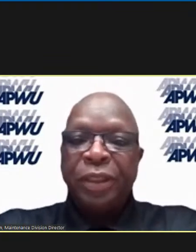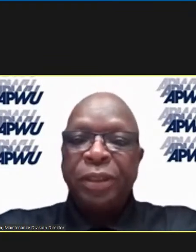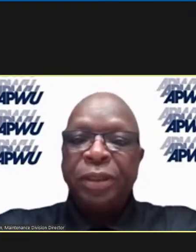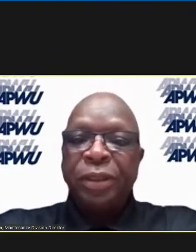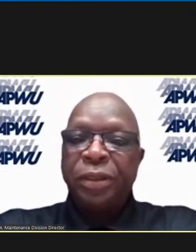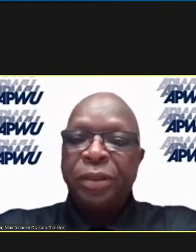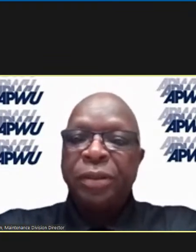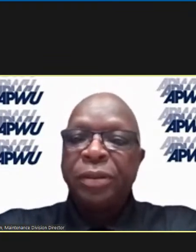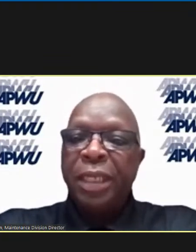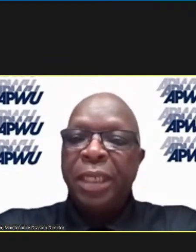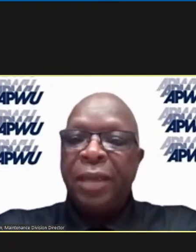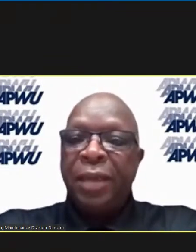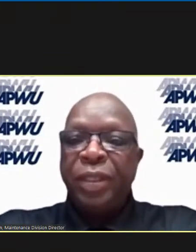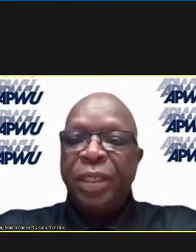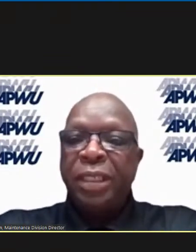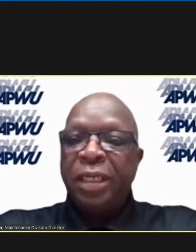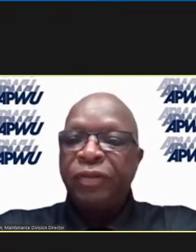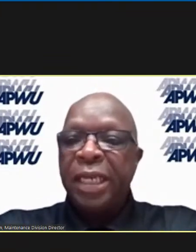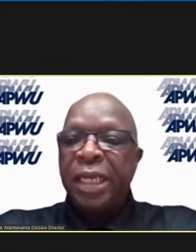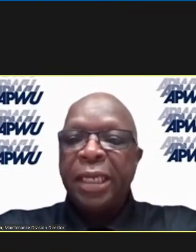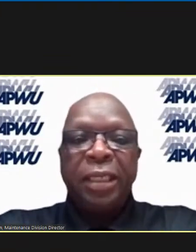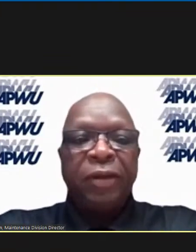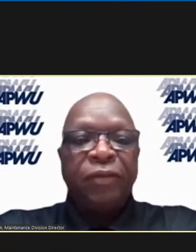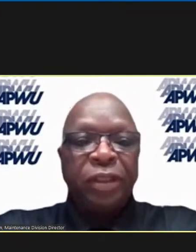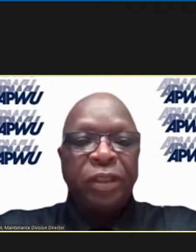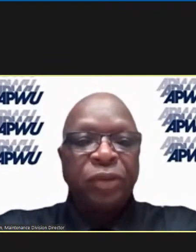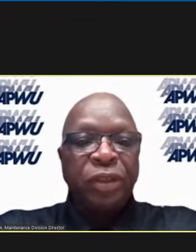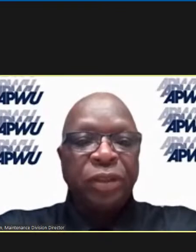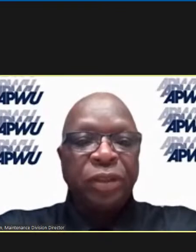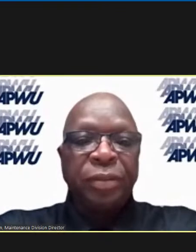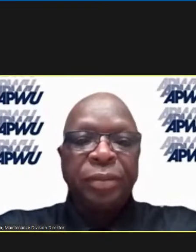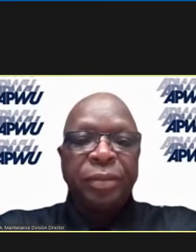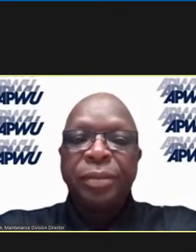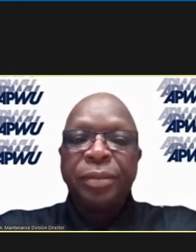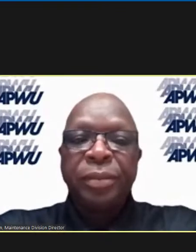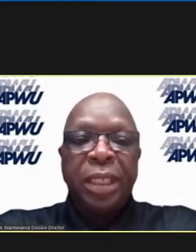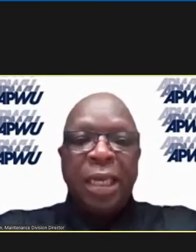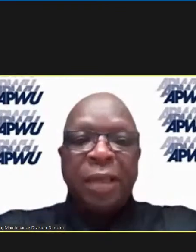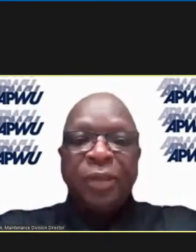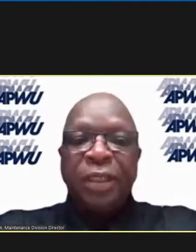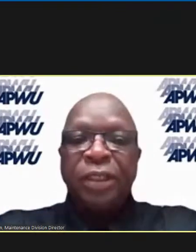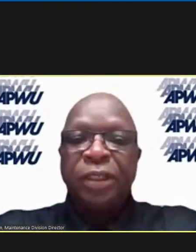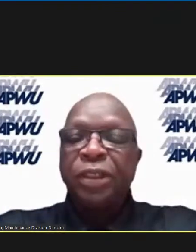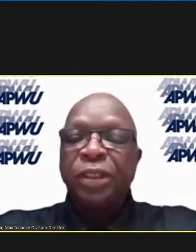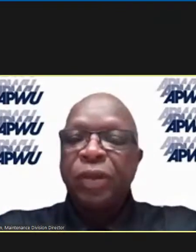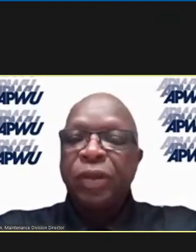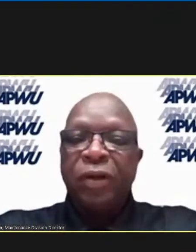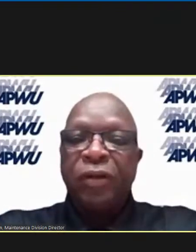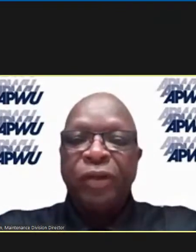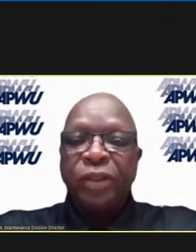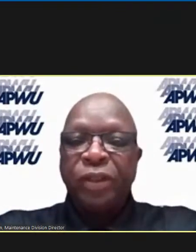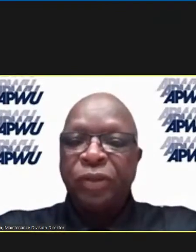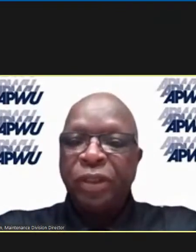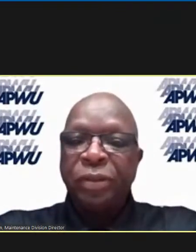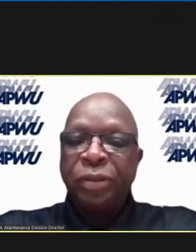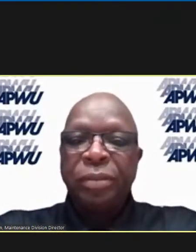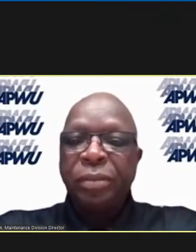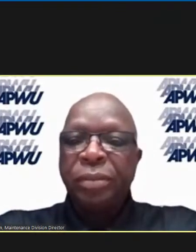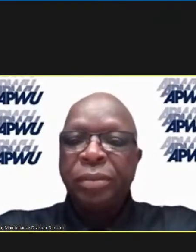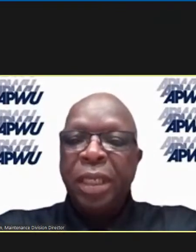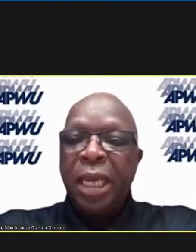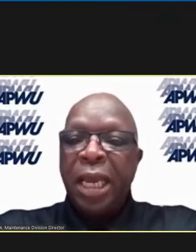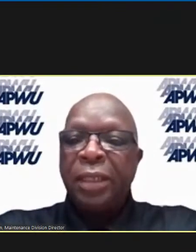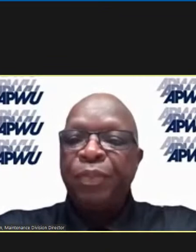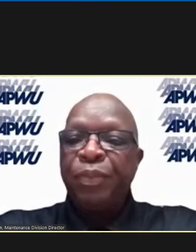Brother Martinez, NBA Dave Zanaki of Northeast Region, NBA Jason Tra of Eastern Region.